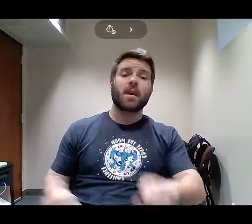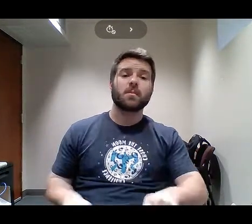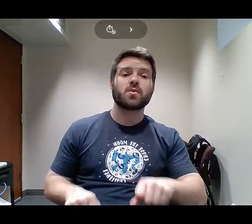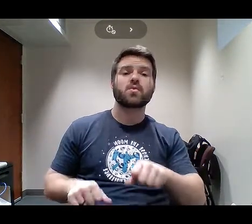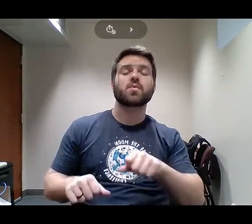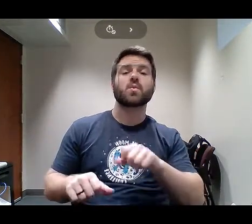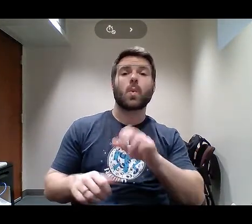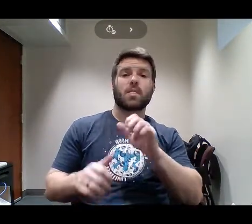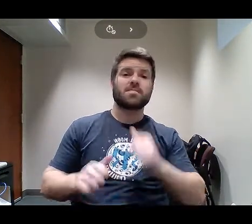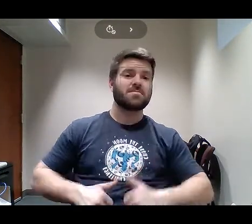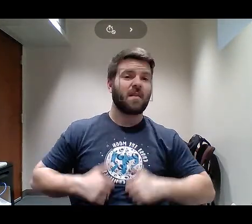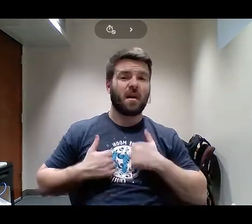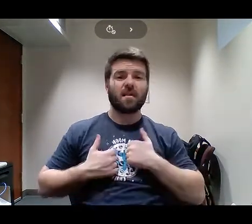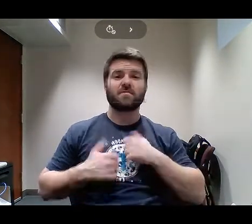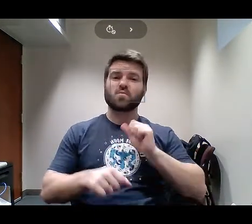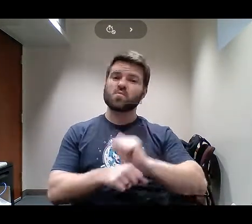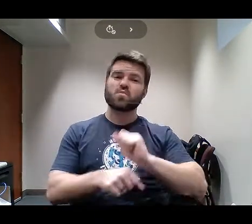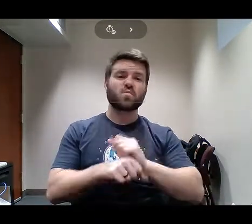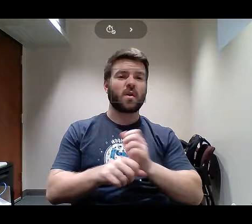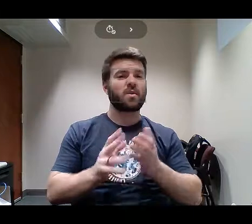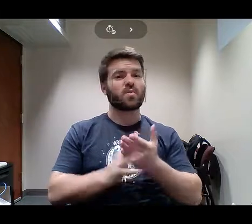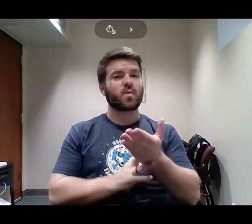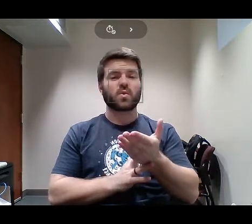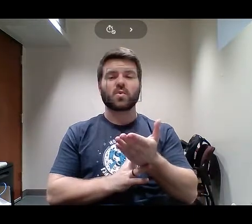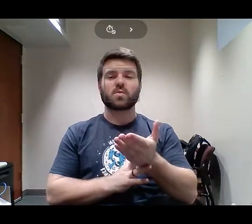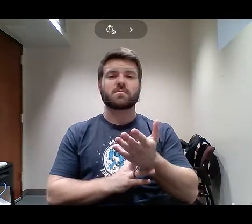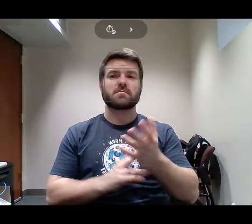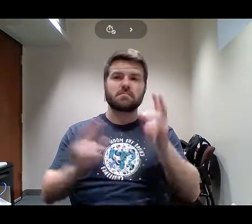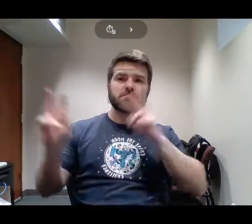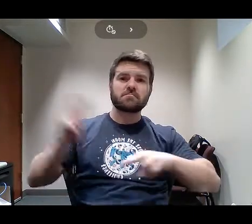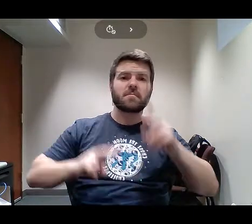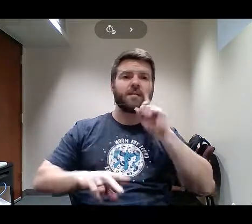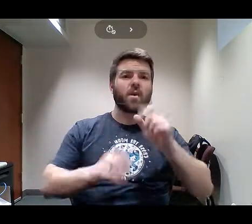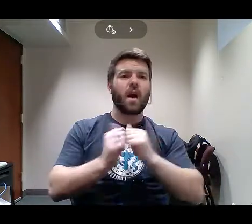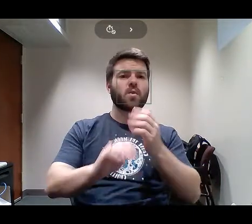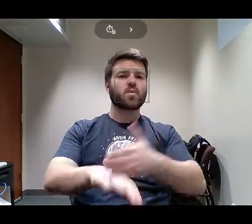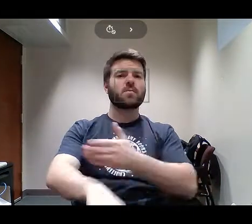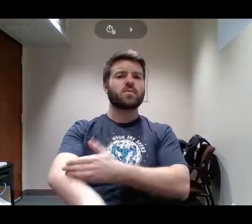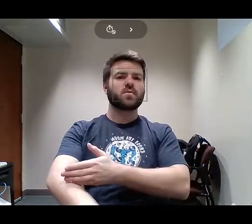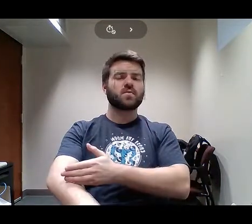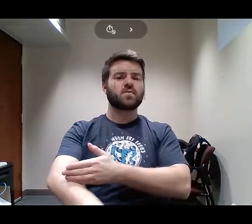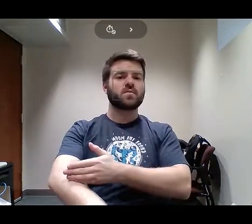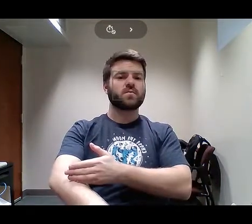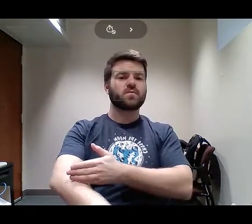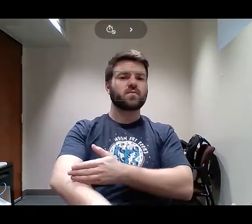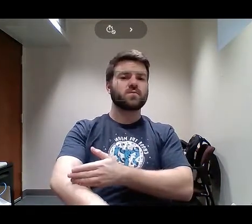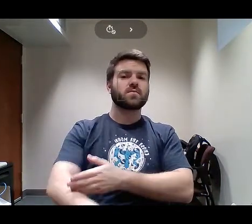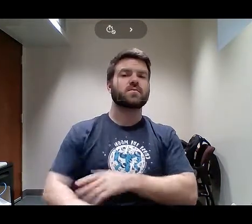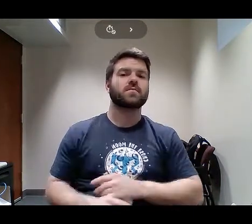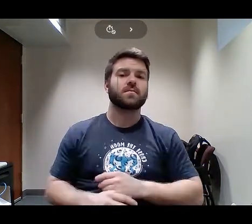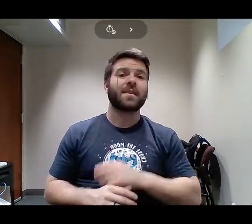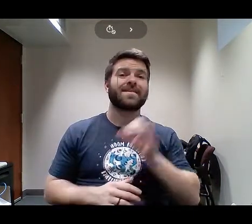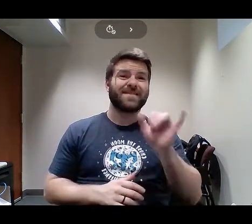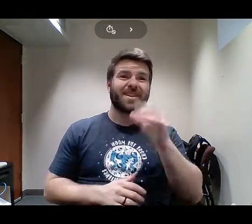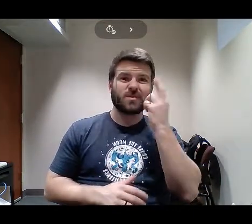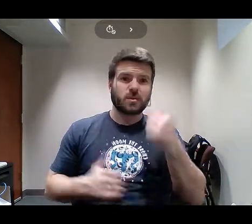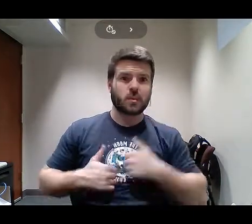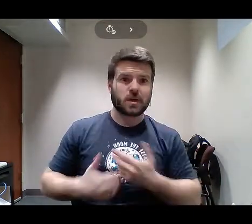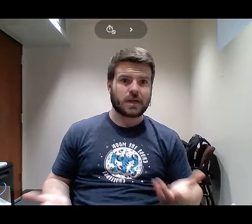to self-improvement. And that which is going to best help you evolve. Because that's really why we're here. To evolve